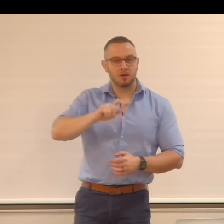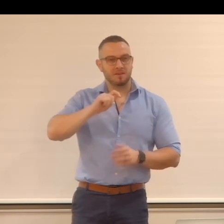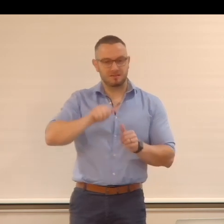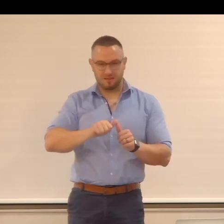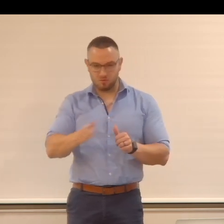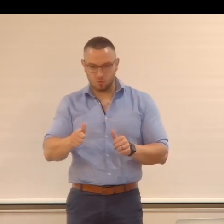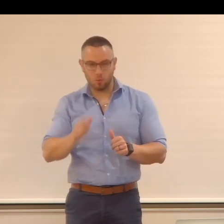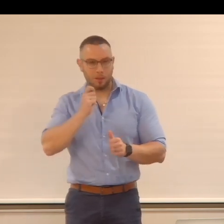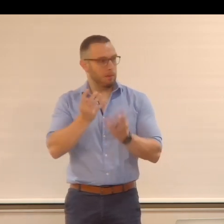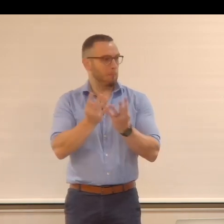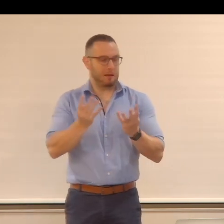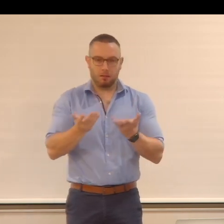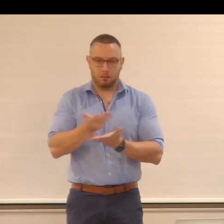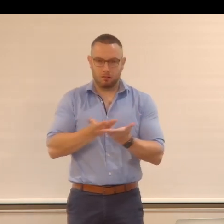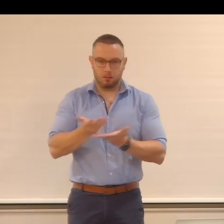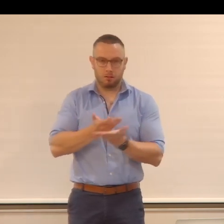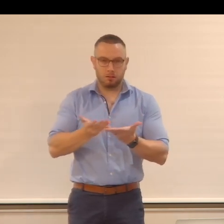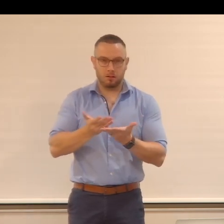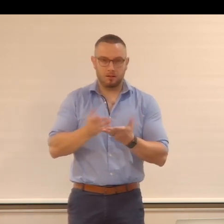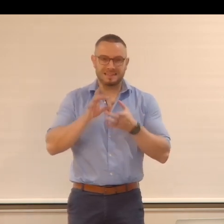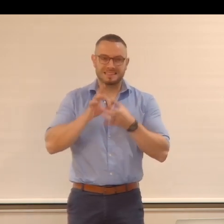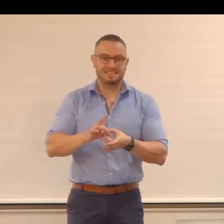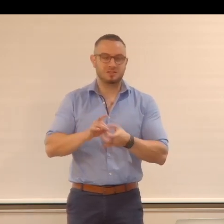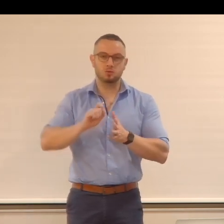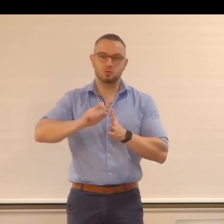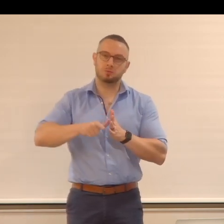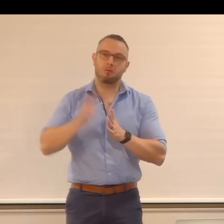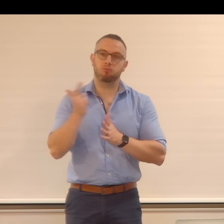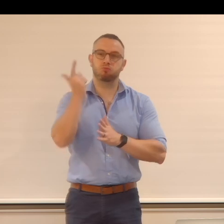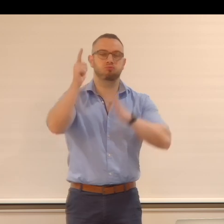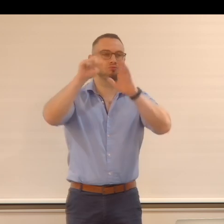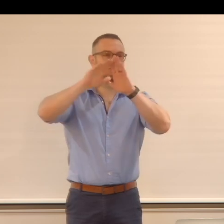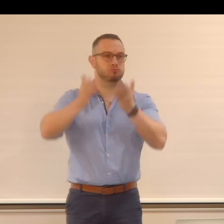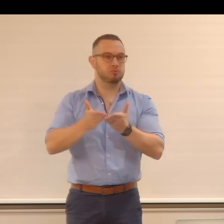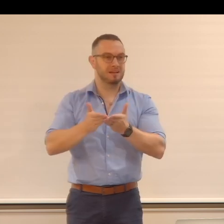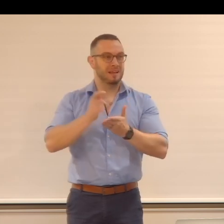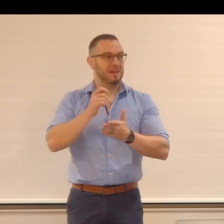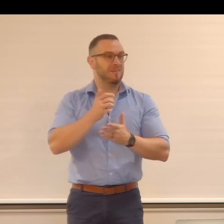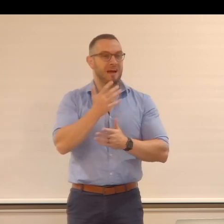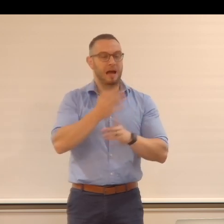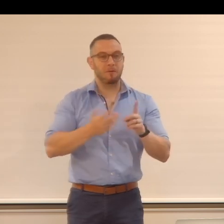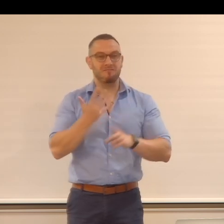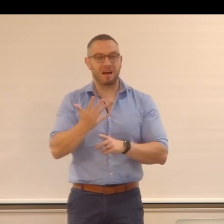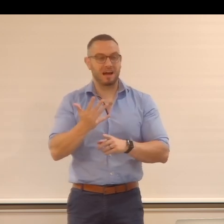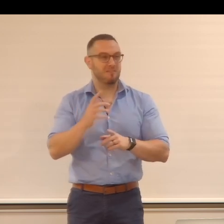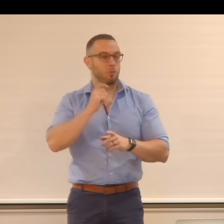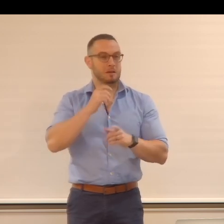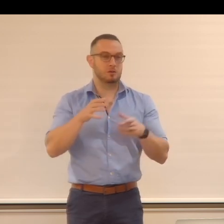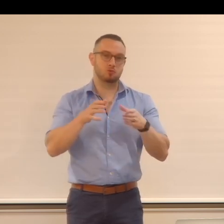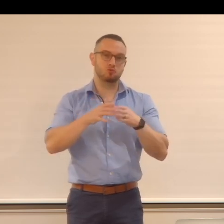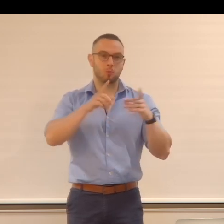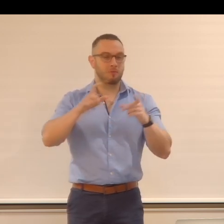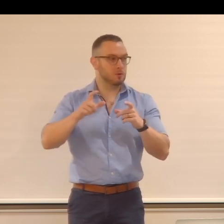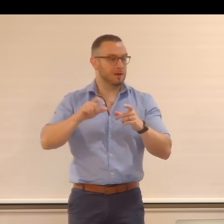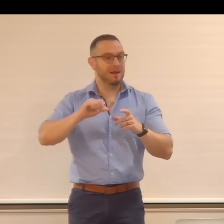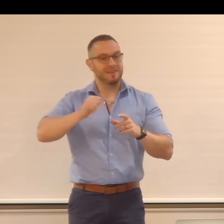have a panel talk this afternoon about power astronauts. And then at 5.30, we'll go and do a group picture so that we have a nice souvenir from this. But then